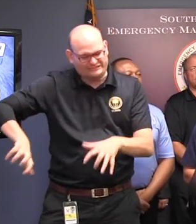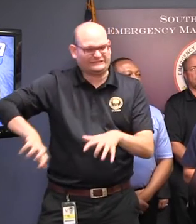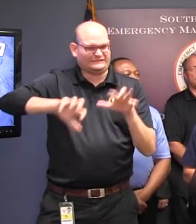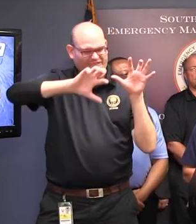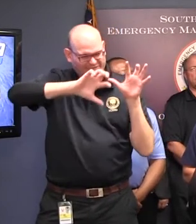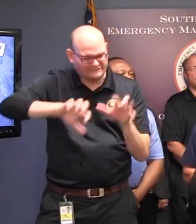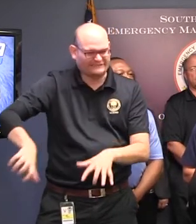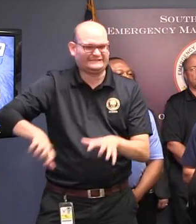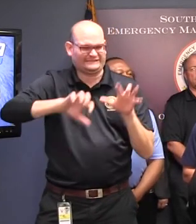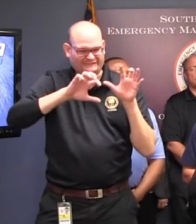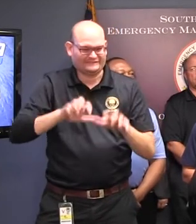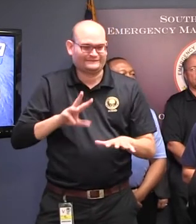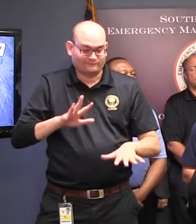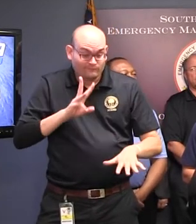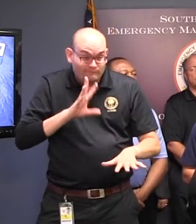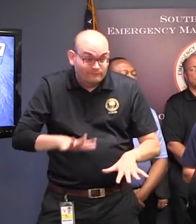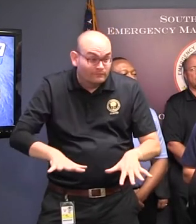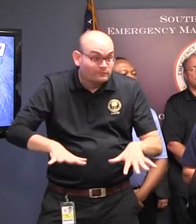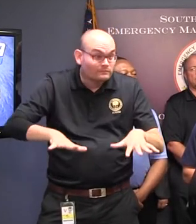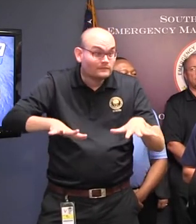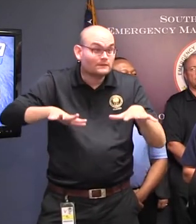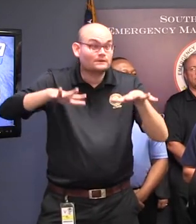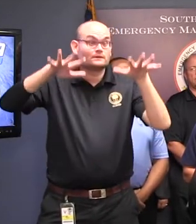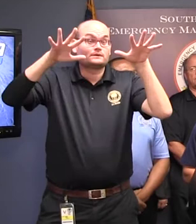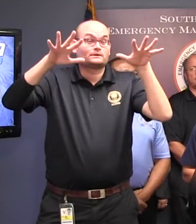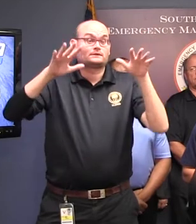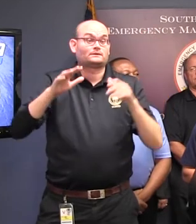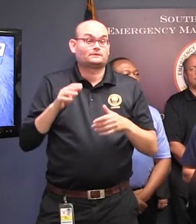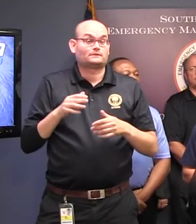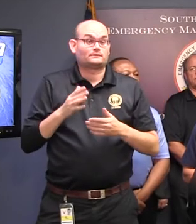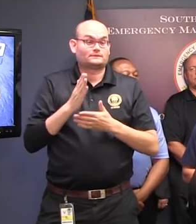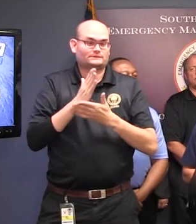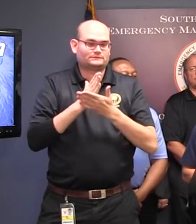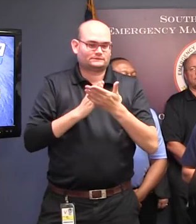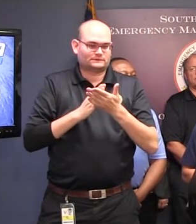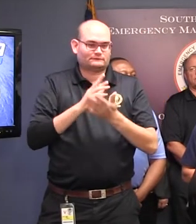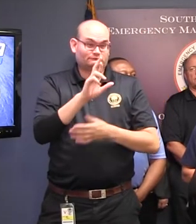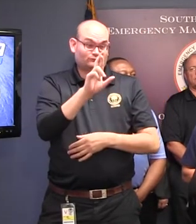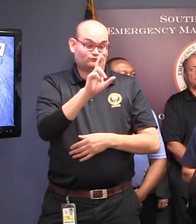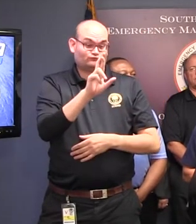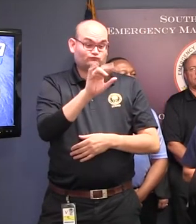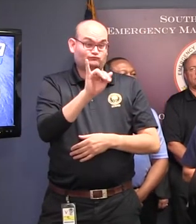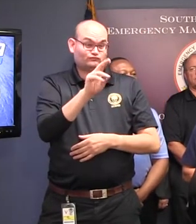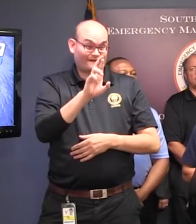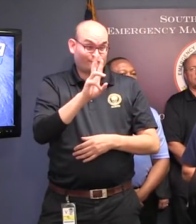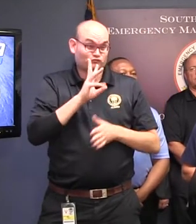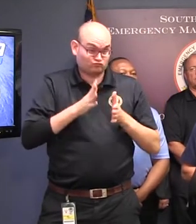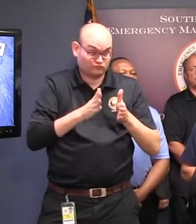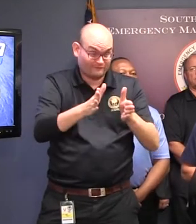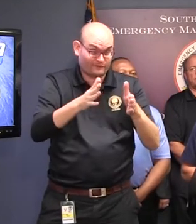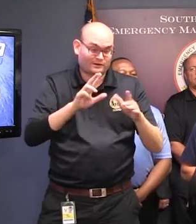flash flooding, and minor to moderate river flooding is also a concern toward the middle and latter part of next week.